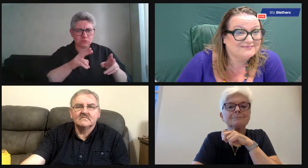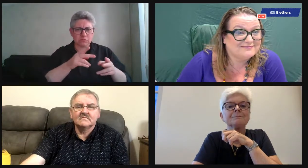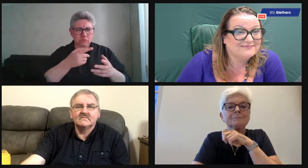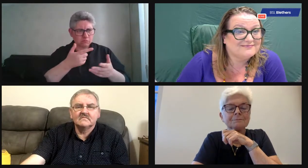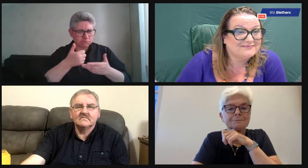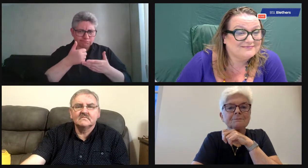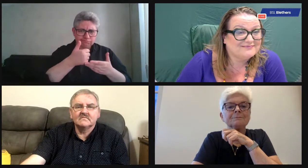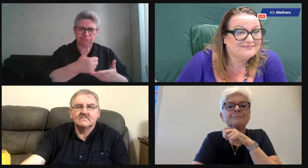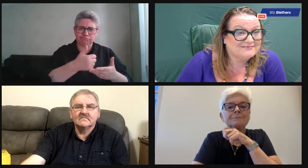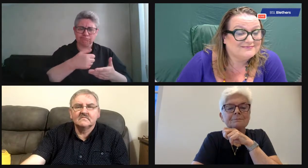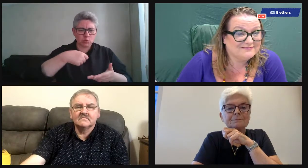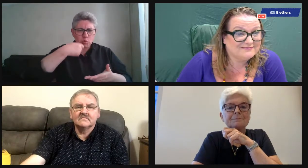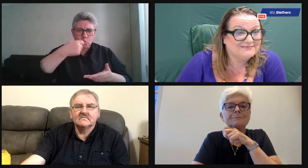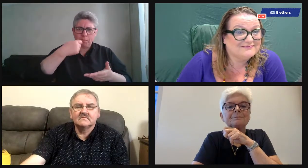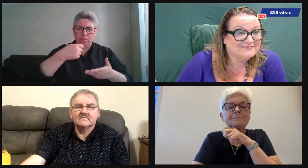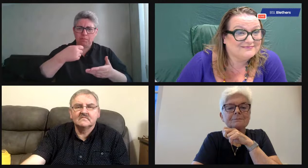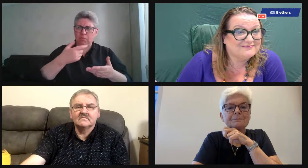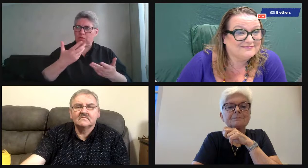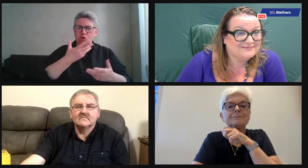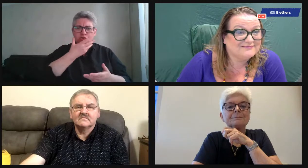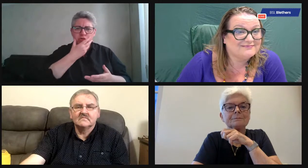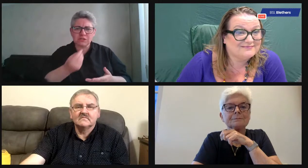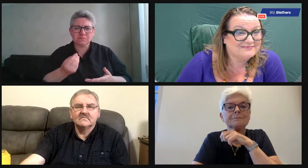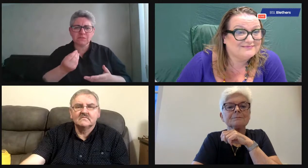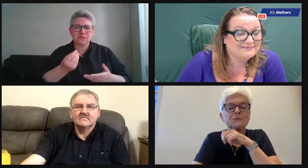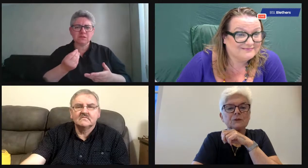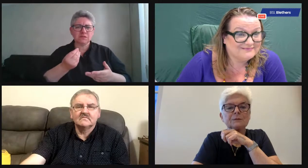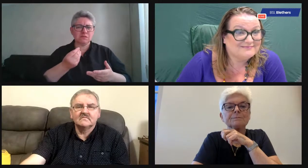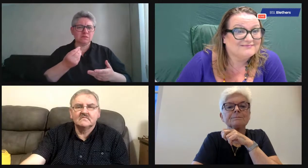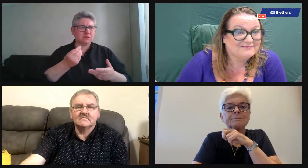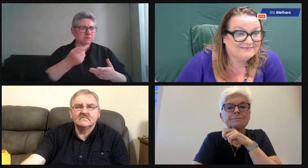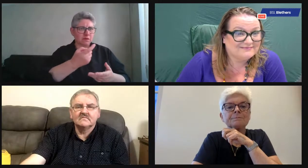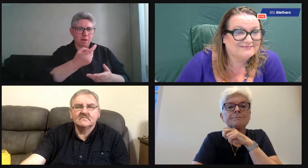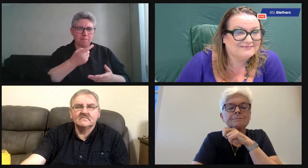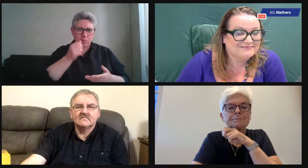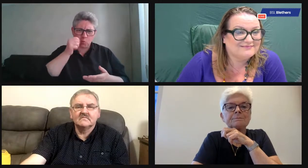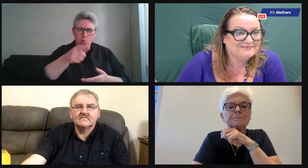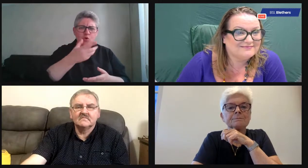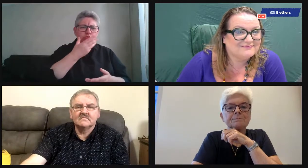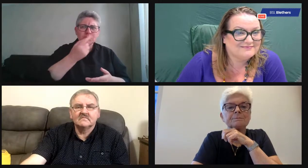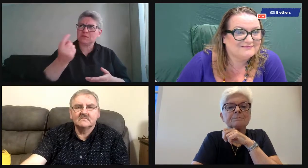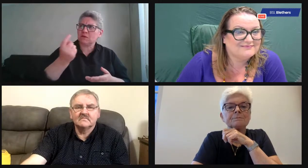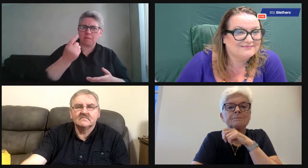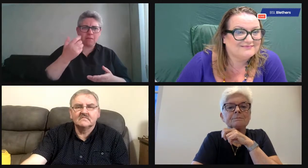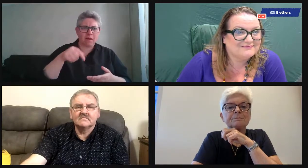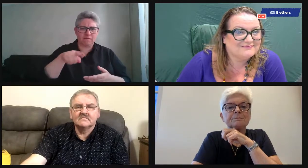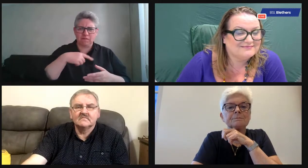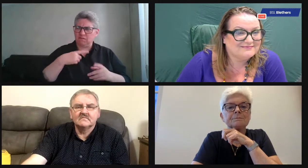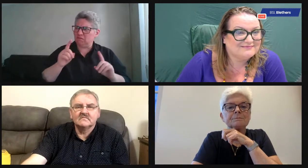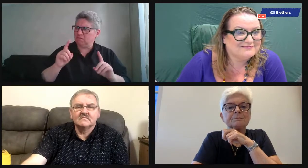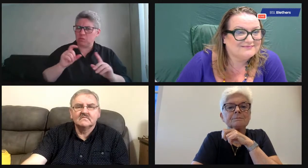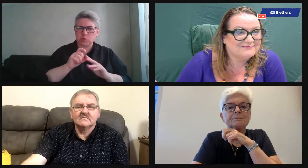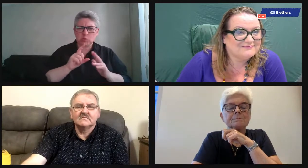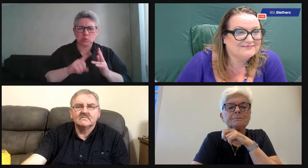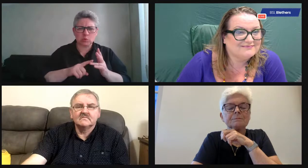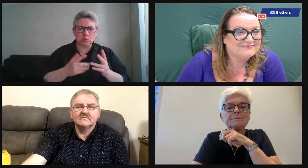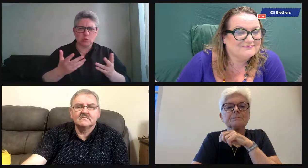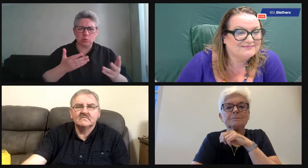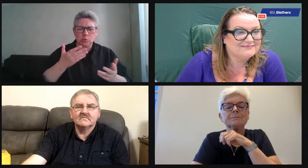how deaf people operate and for us to have experience of meeting hearing